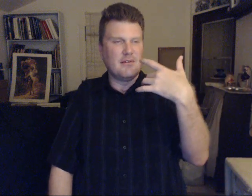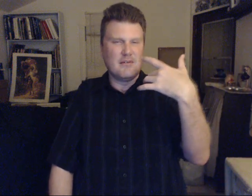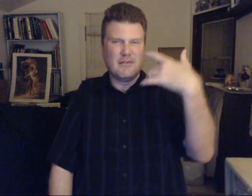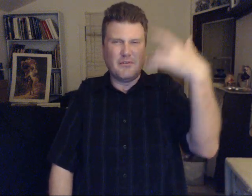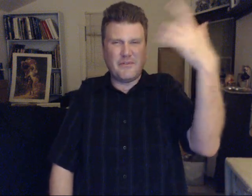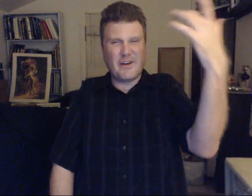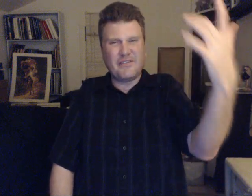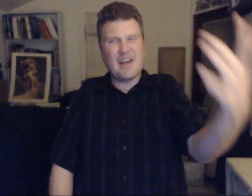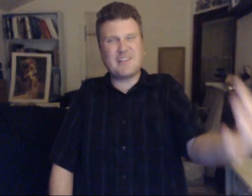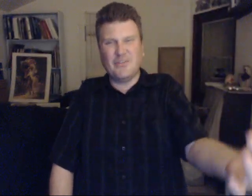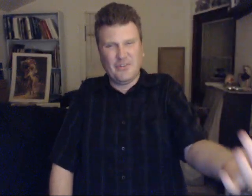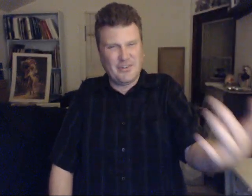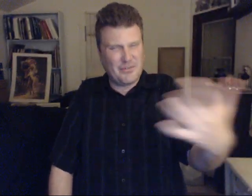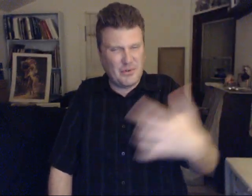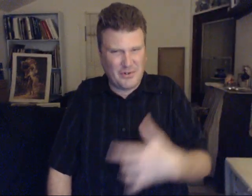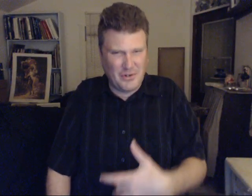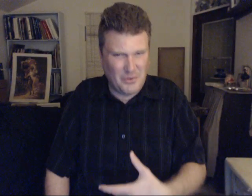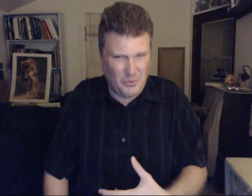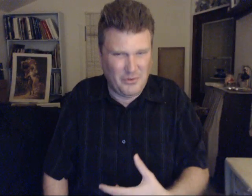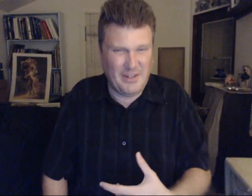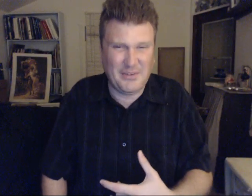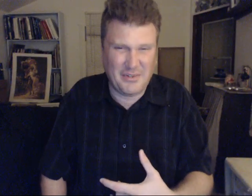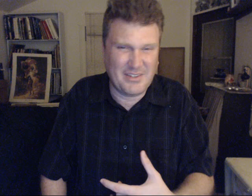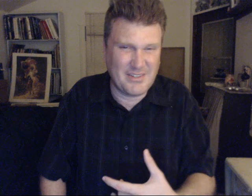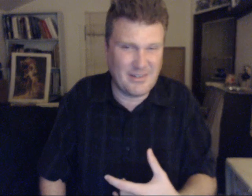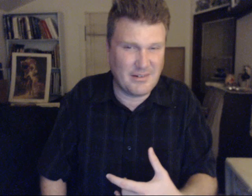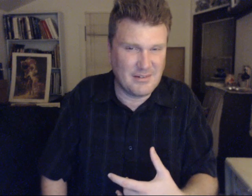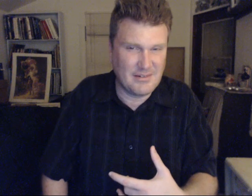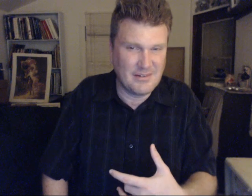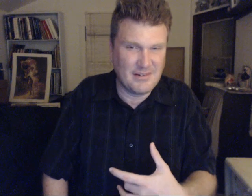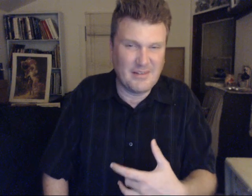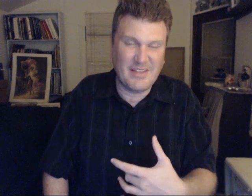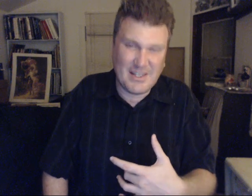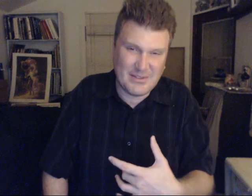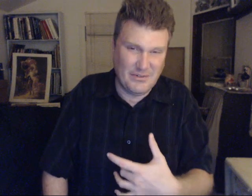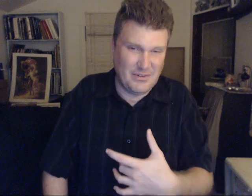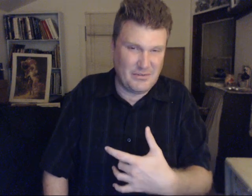We find that even difficult. On our world. we can tell. That's even difficult.